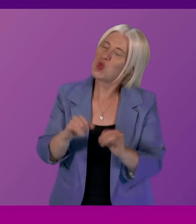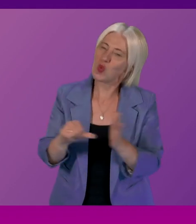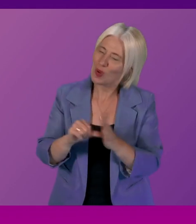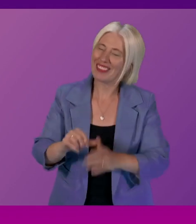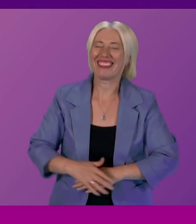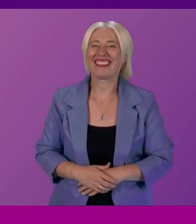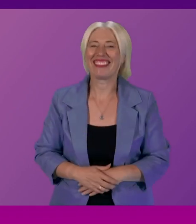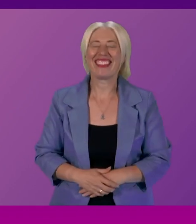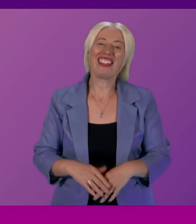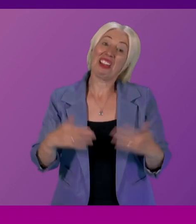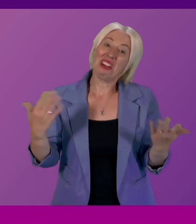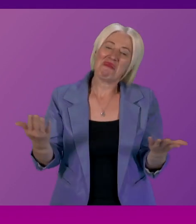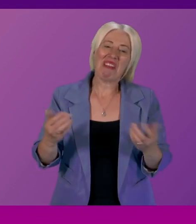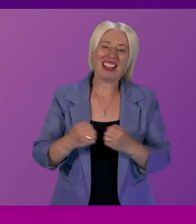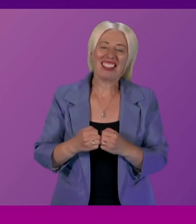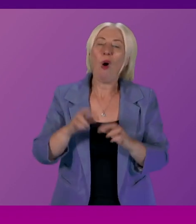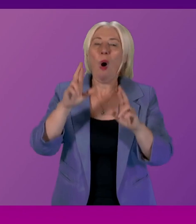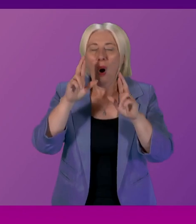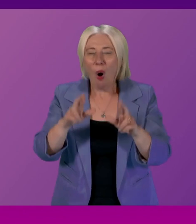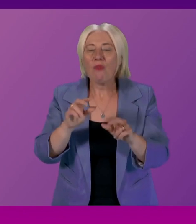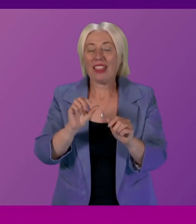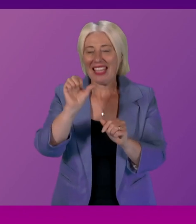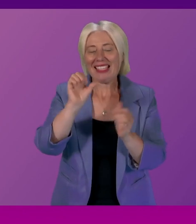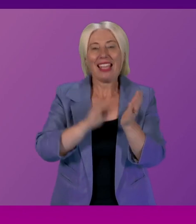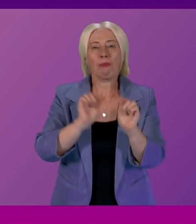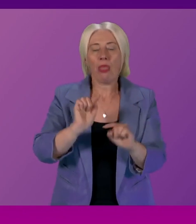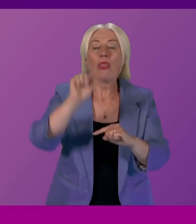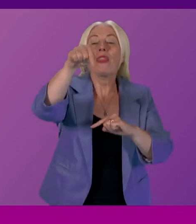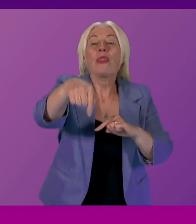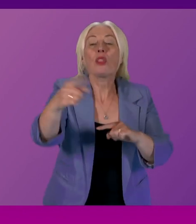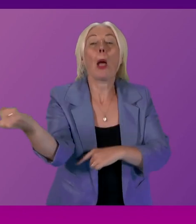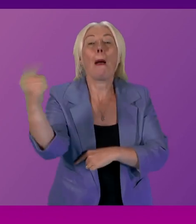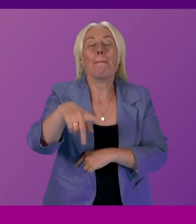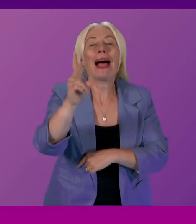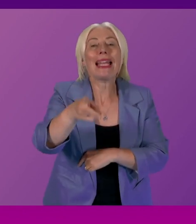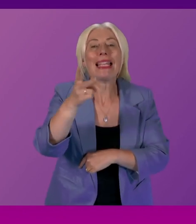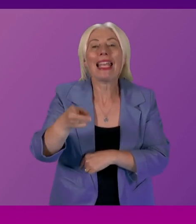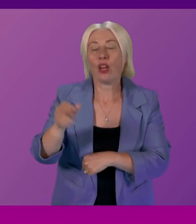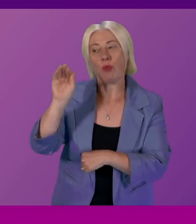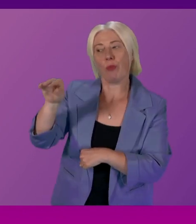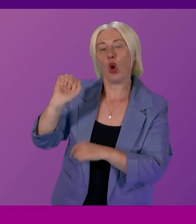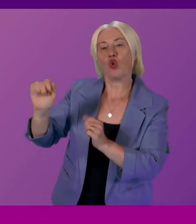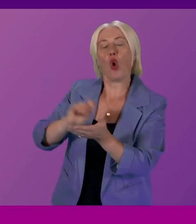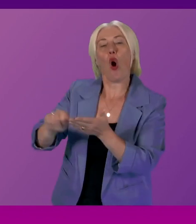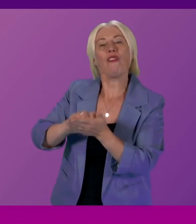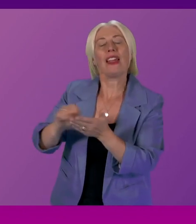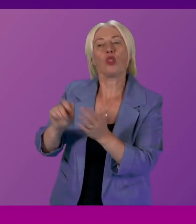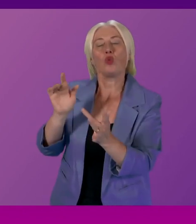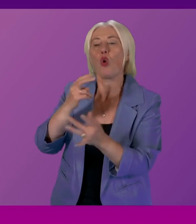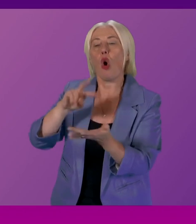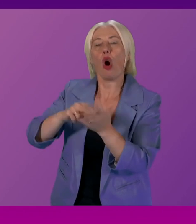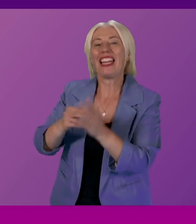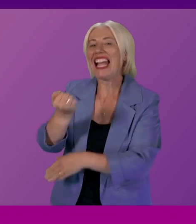hope we can reprise this in about six months time and we will be in touch with your office about scheduling a date for that first minister but that